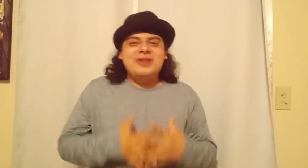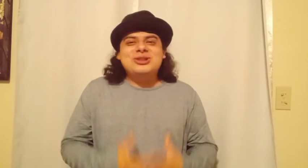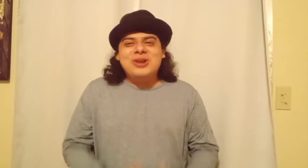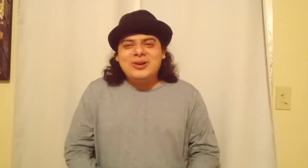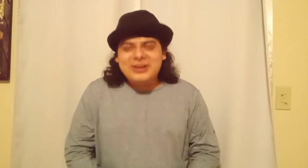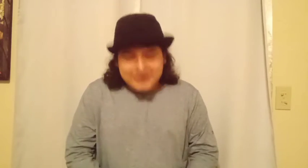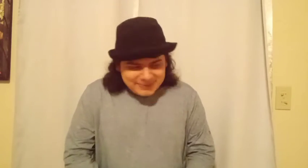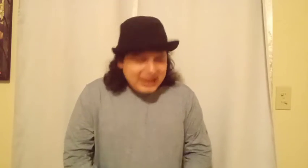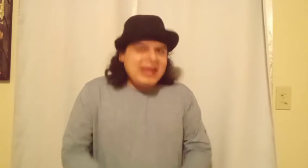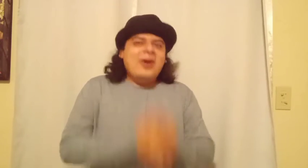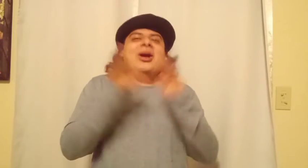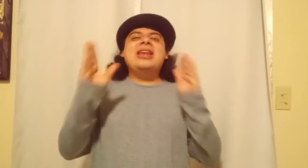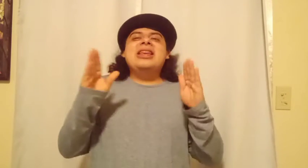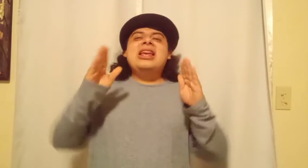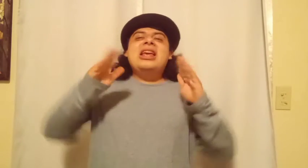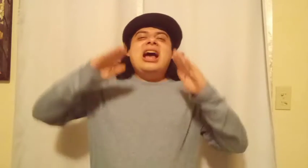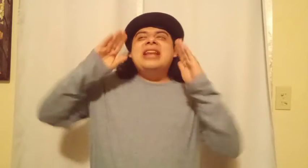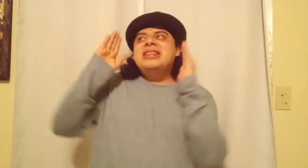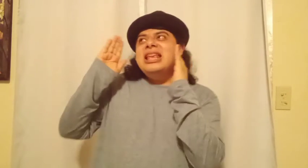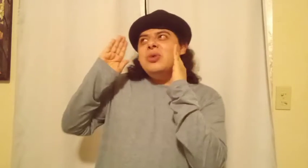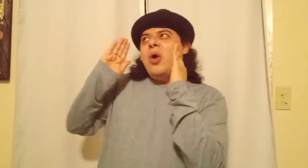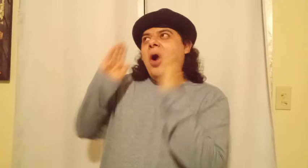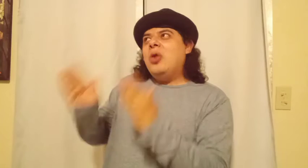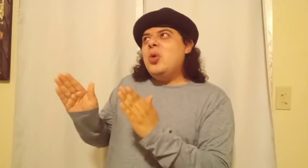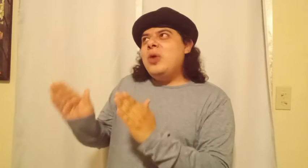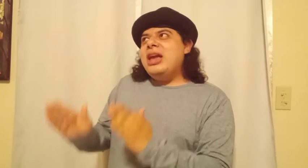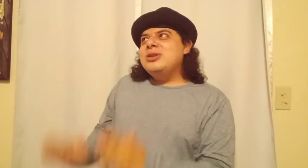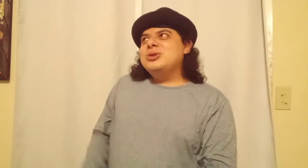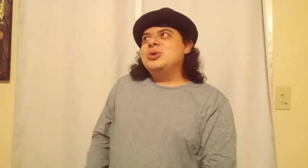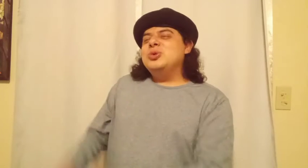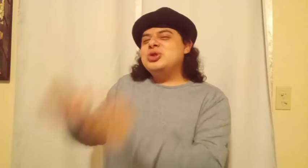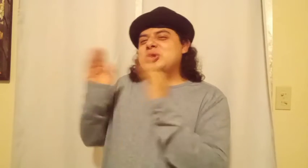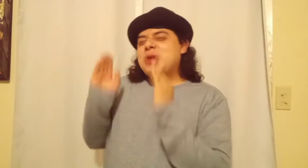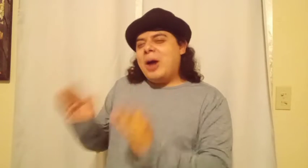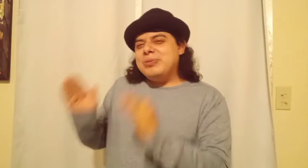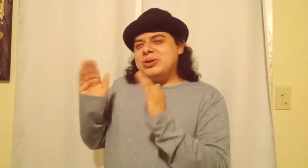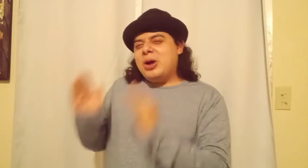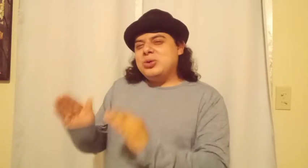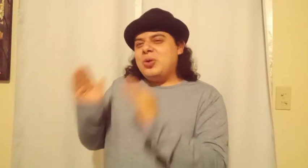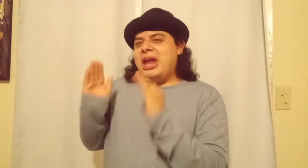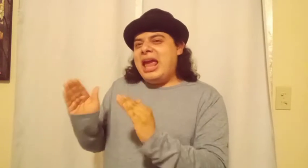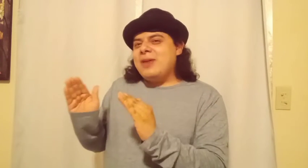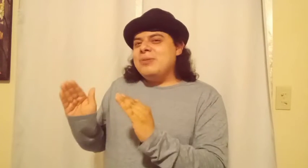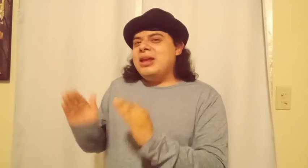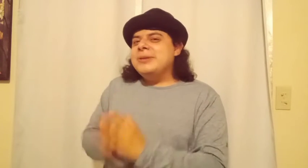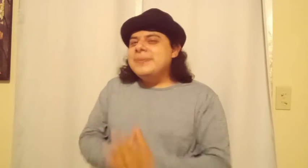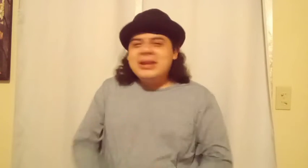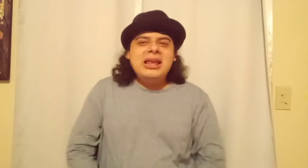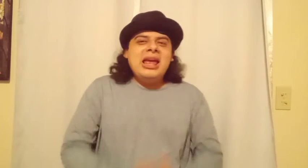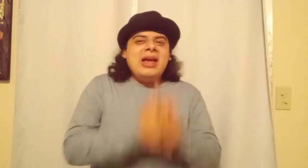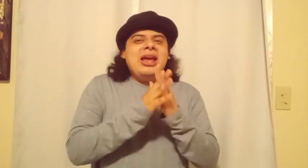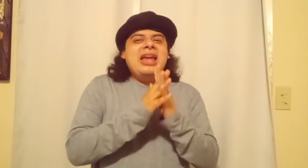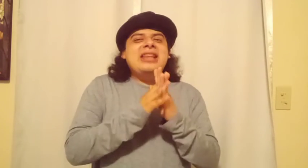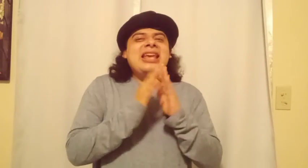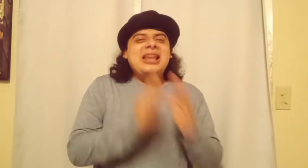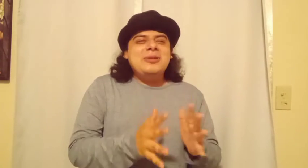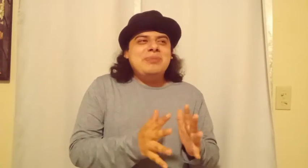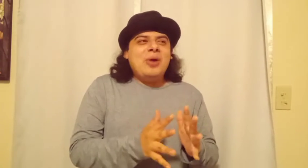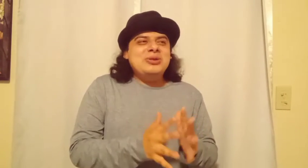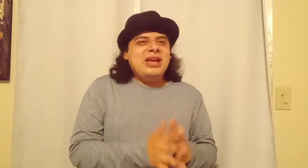of Sonic. Alright, I think they were on the way to stop Dr. Eggman. And I did like the part when he's